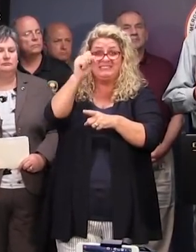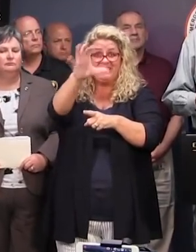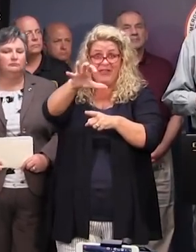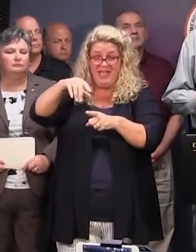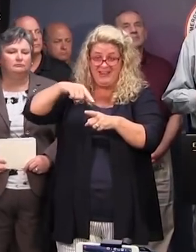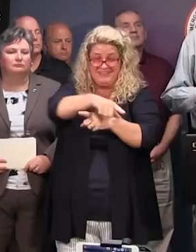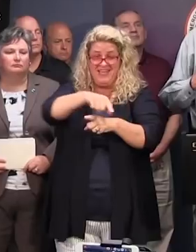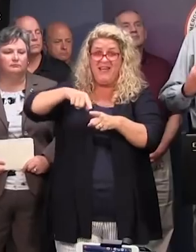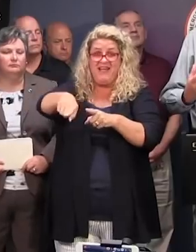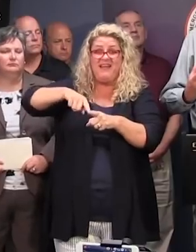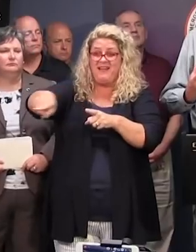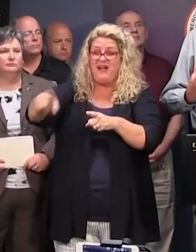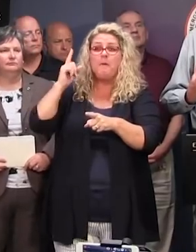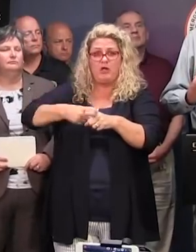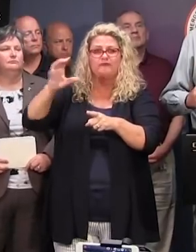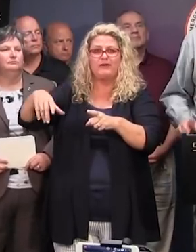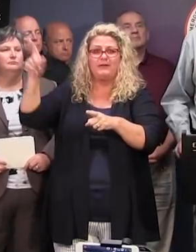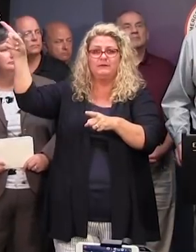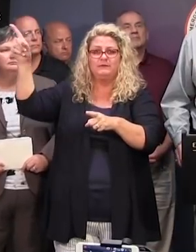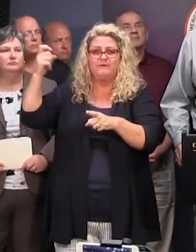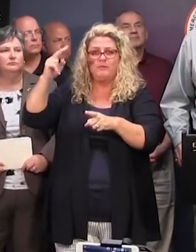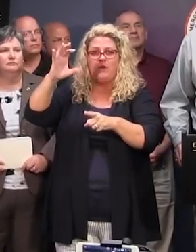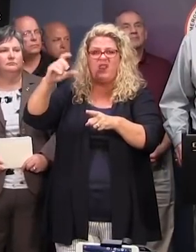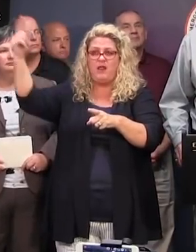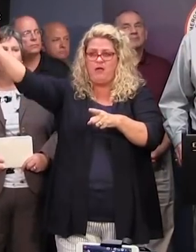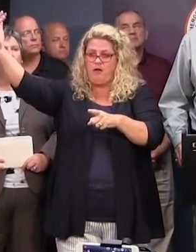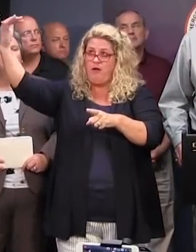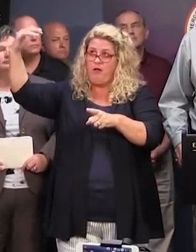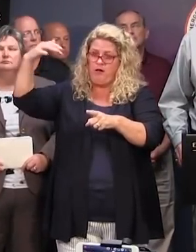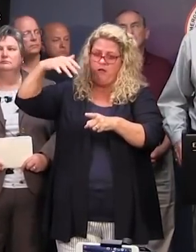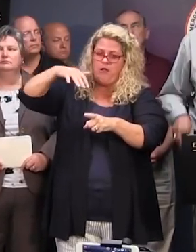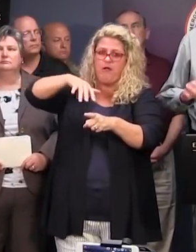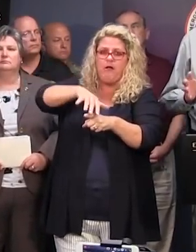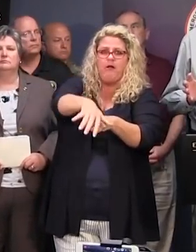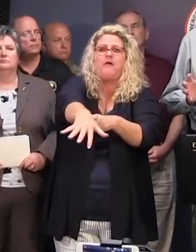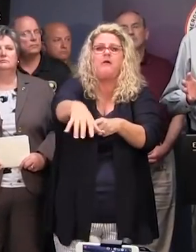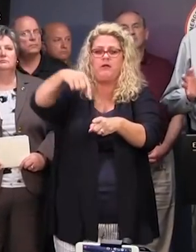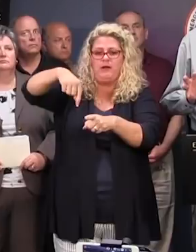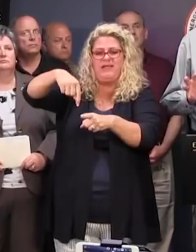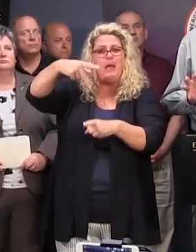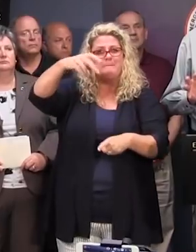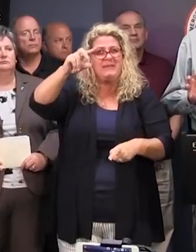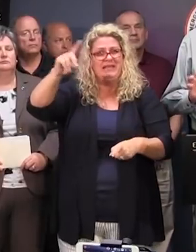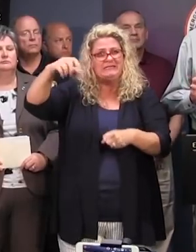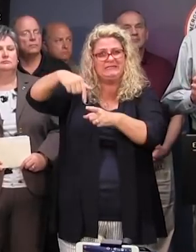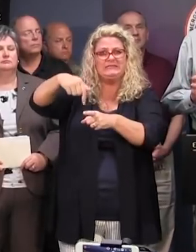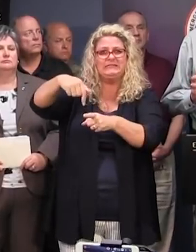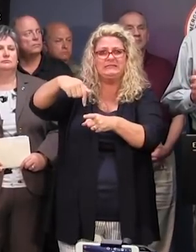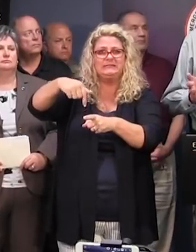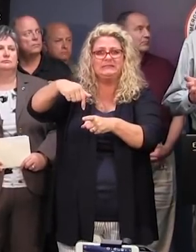that river basin, it will also have the rainfall coming out of North Carolina. So it gets impacted two ways,